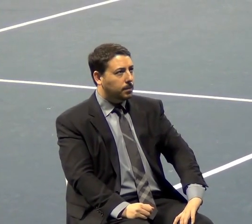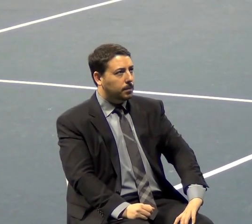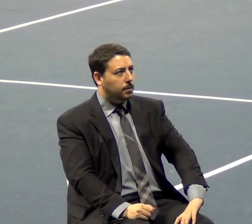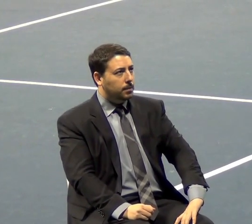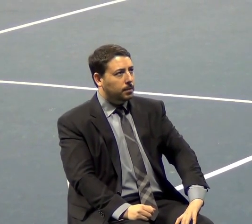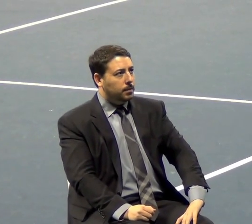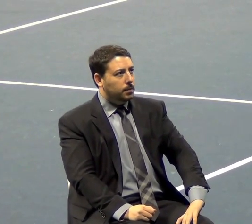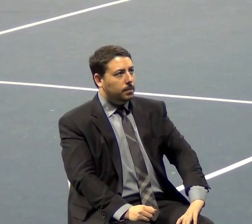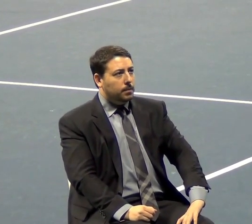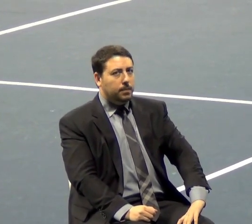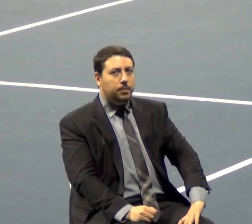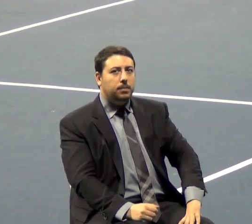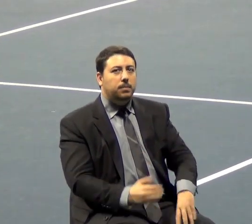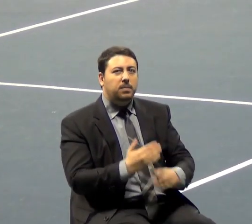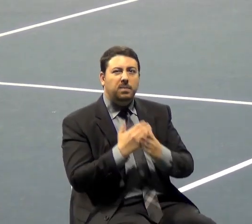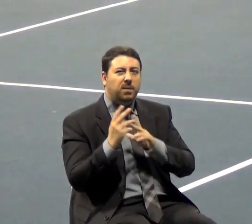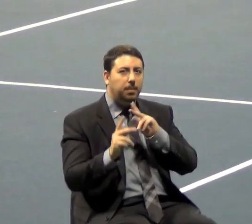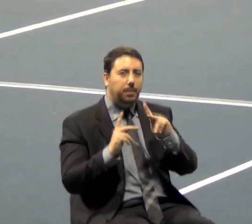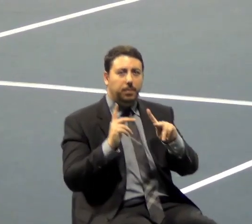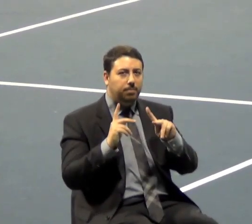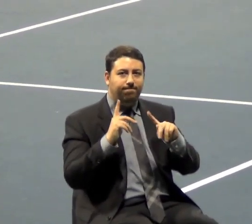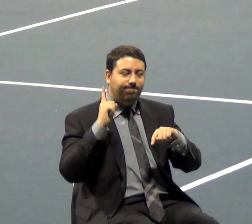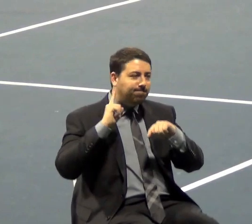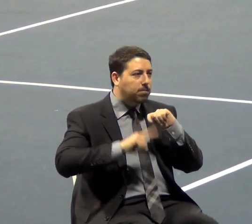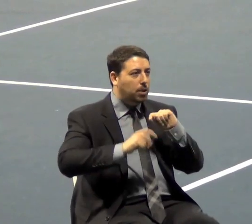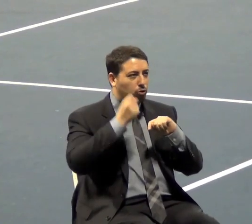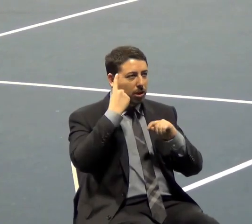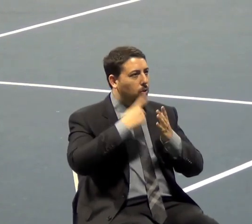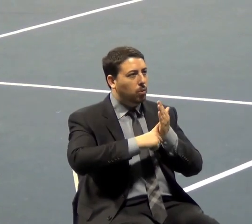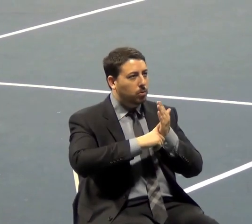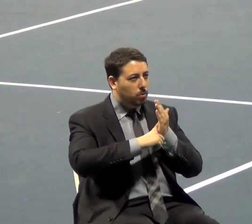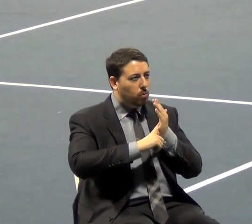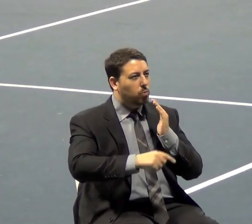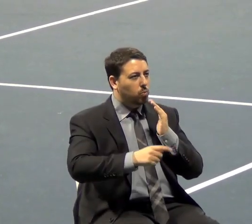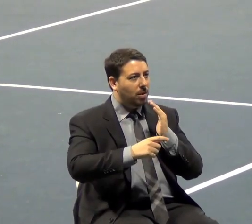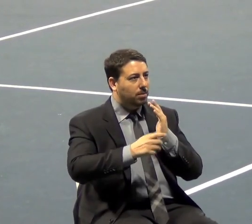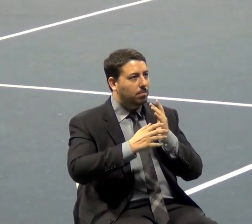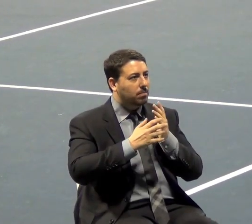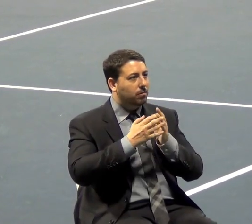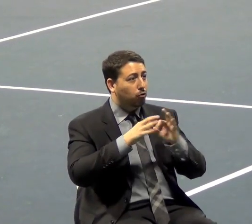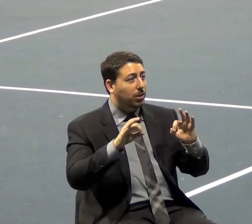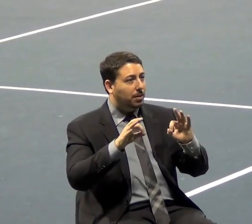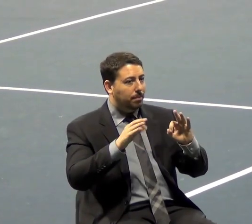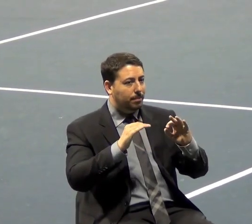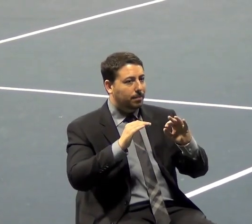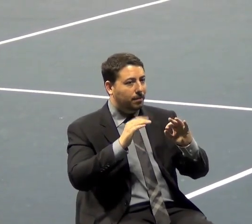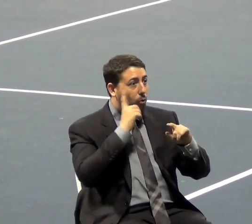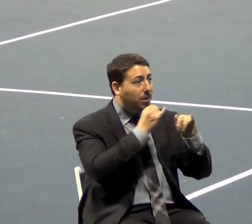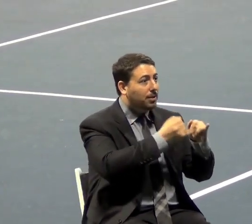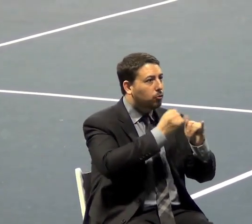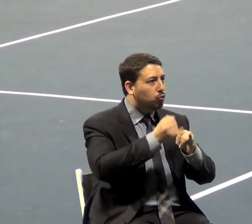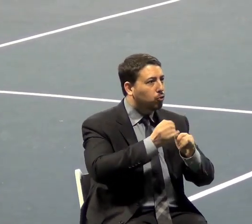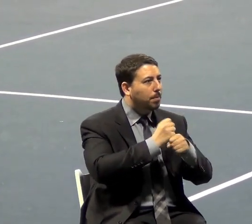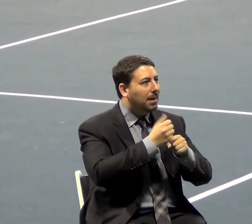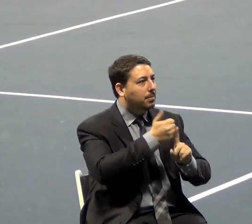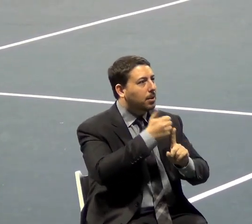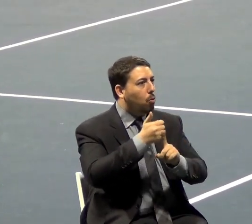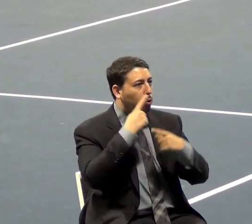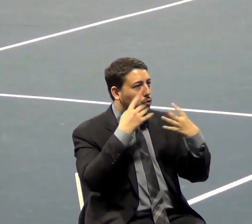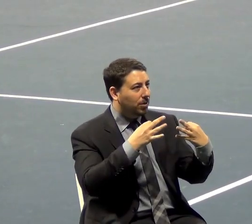Some people don't understand what freedom of the individual and the individual make their own choices, because they might make choices that annoy